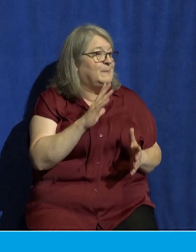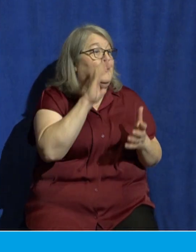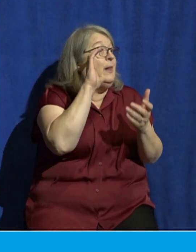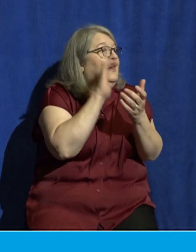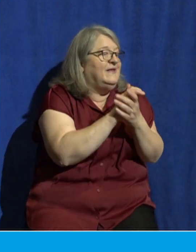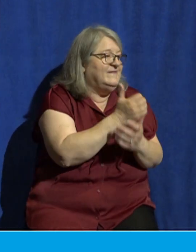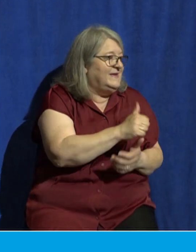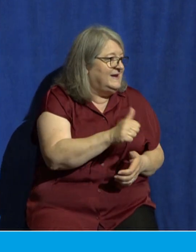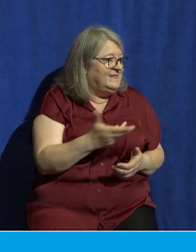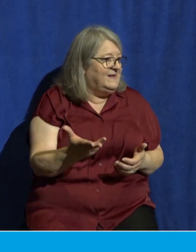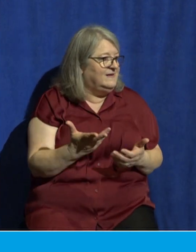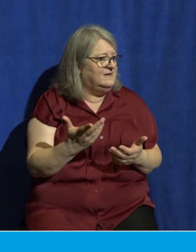so gullible to believe that